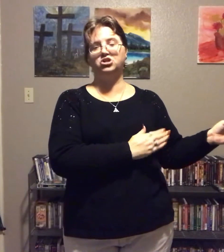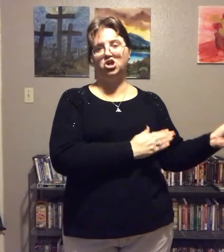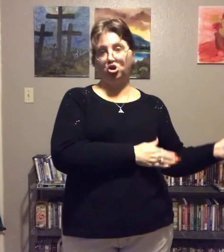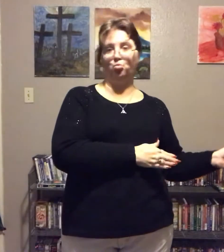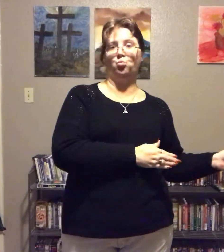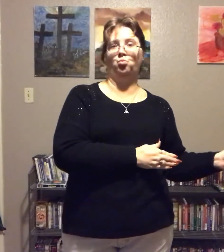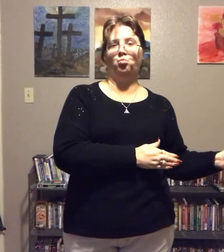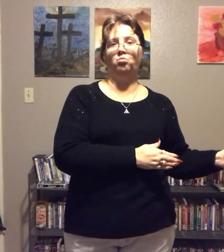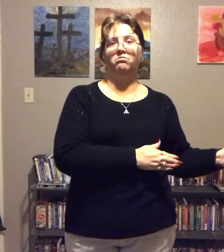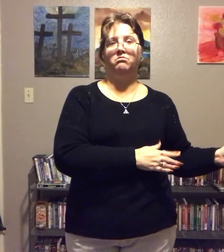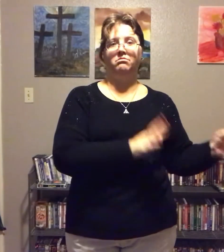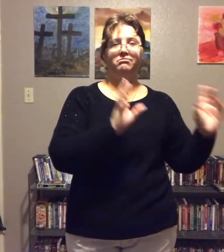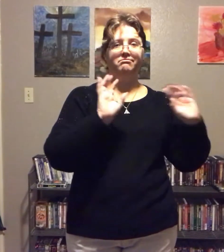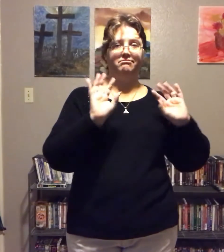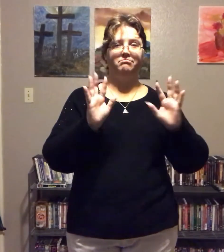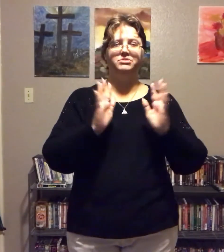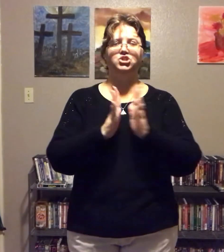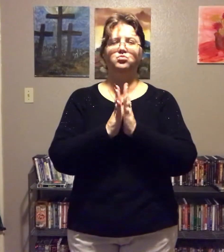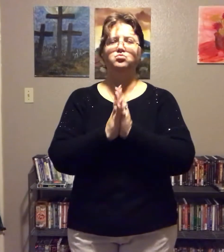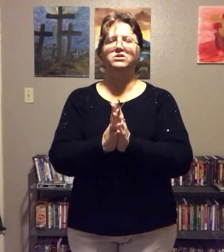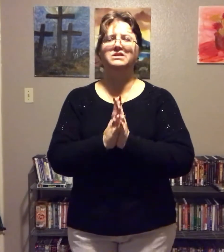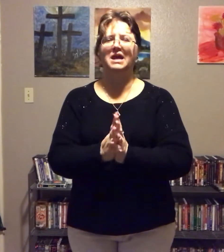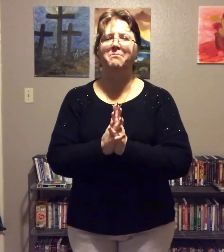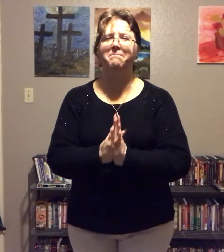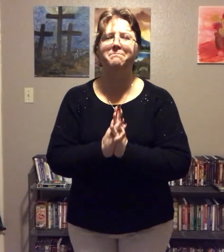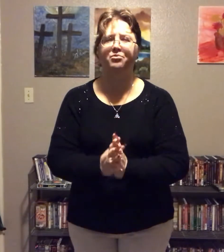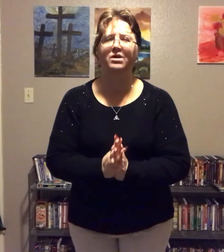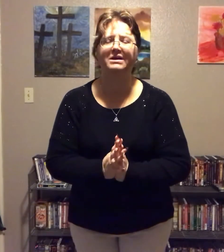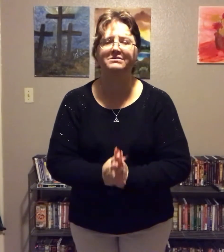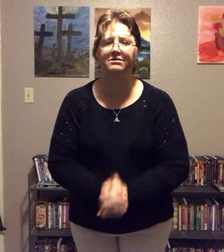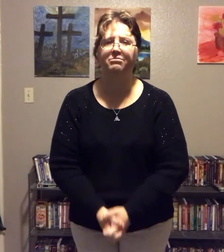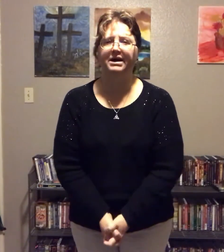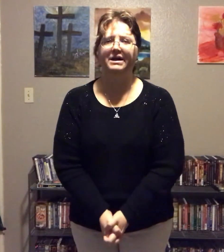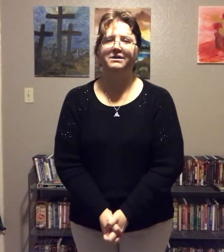no. But you want that bread so bad.